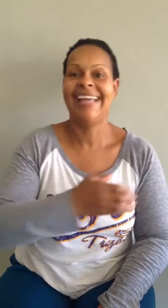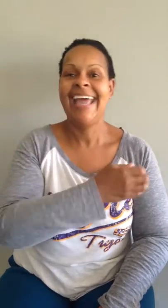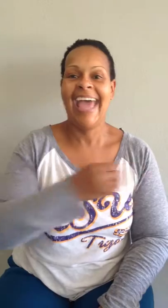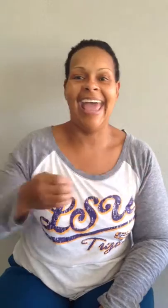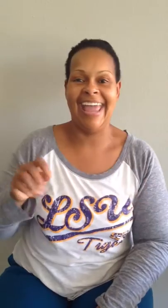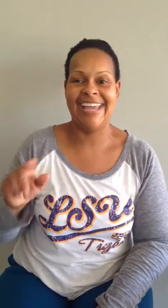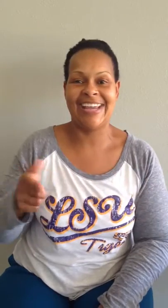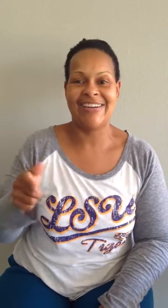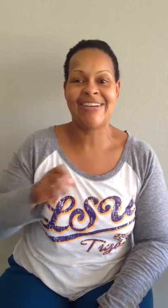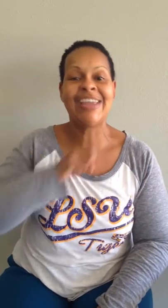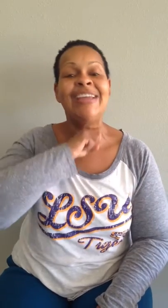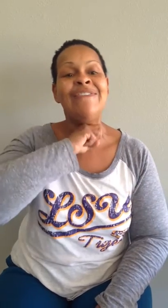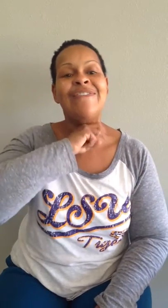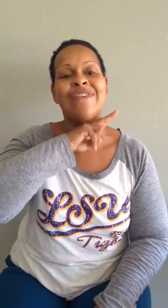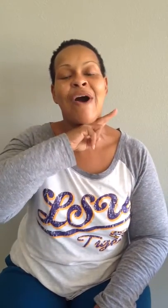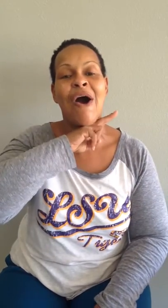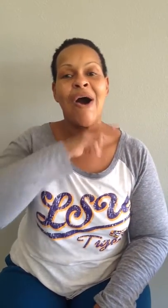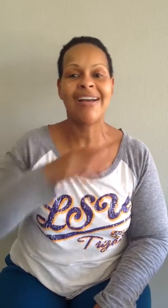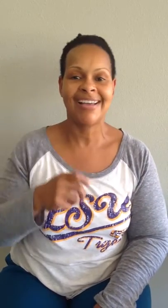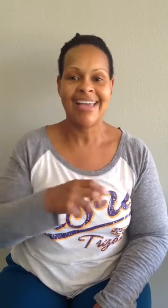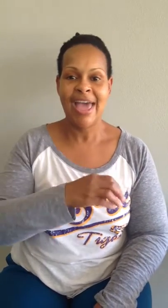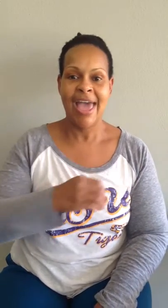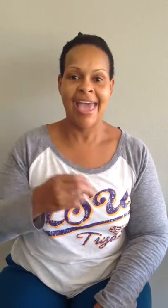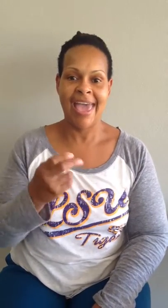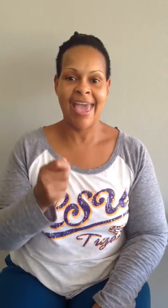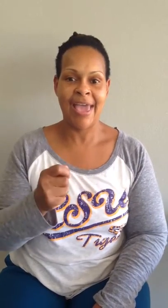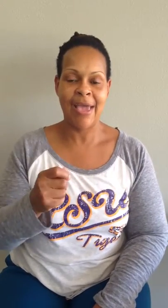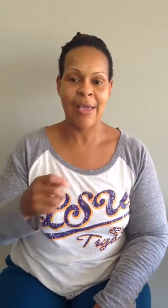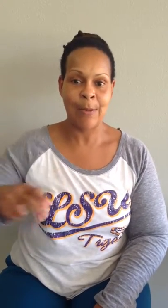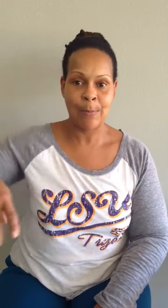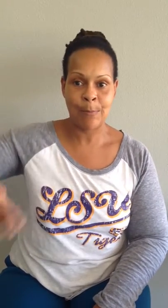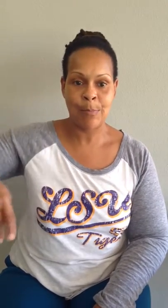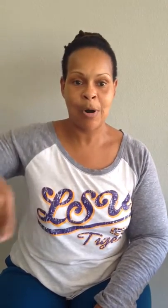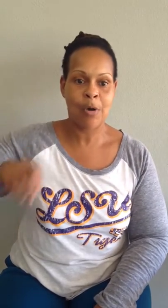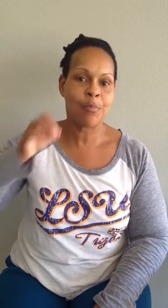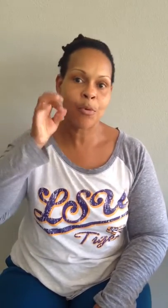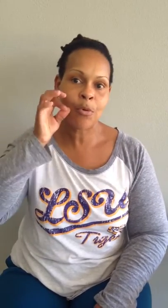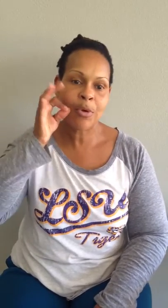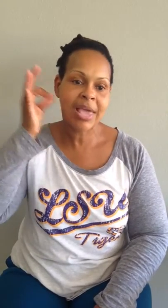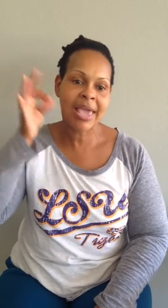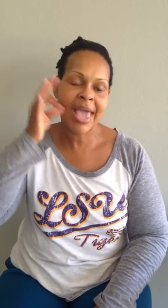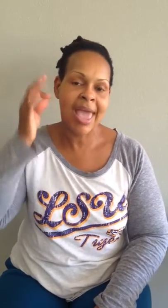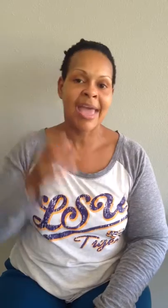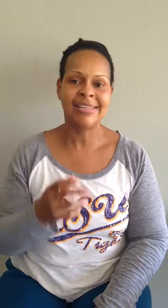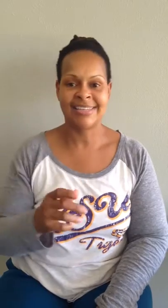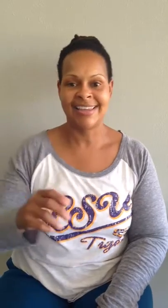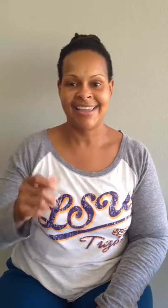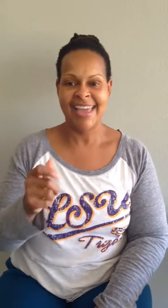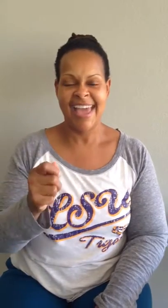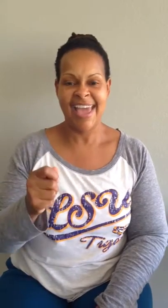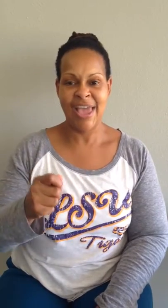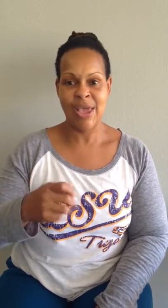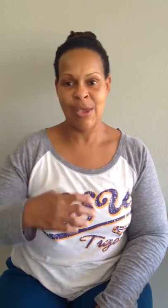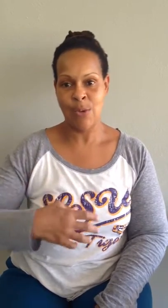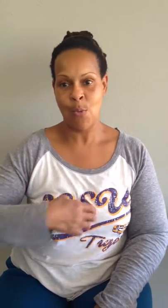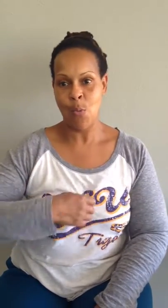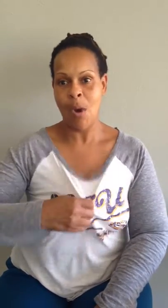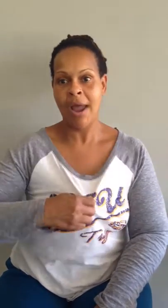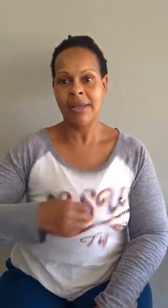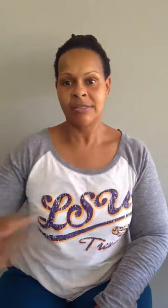a green frog, a purple cat, a white